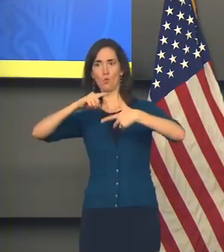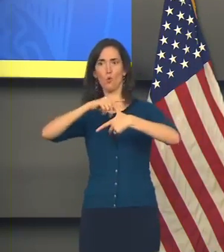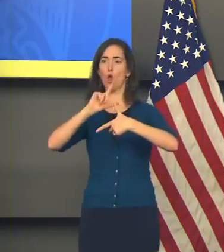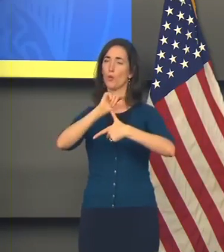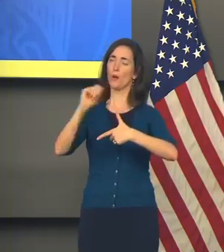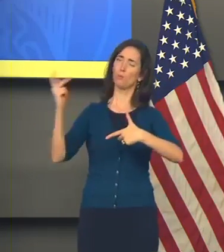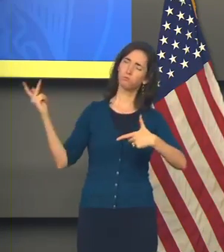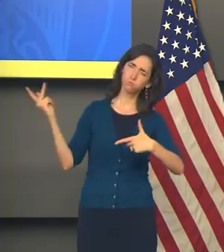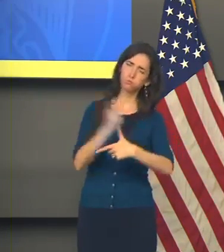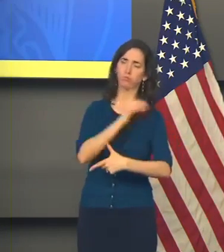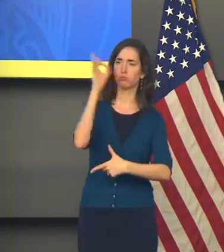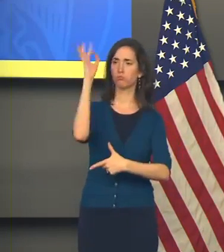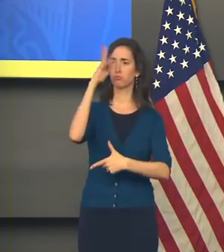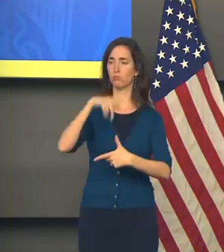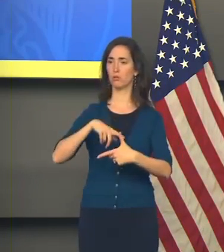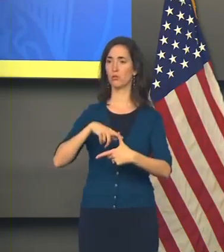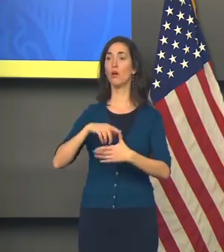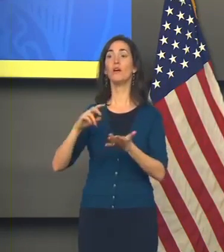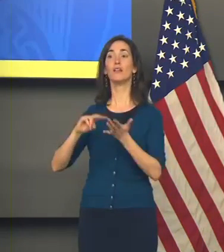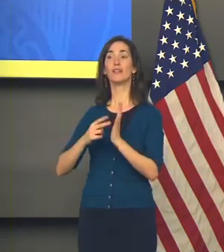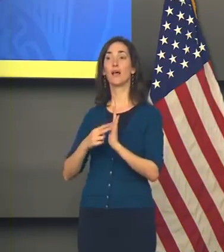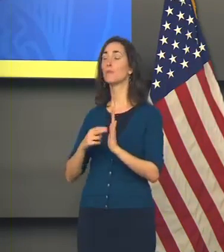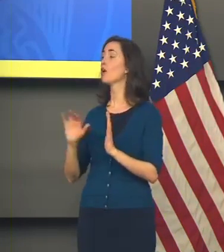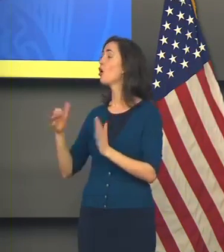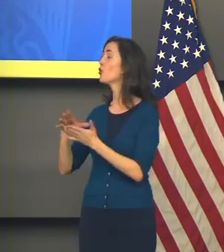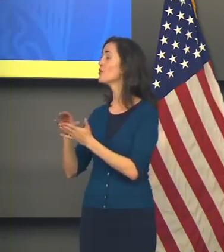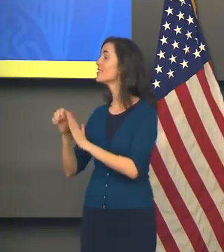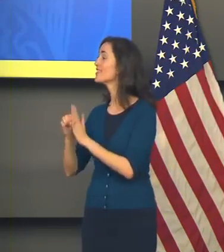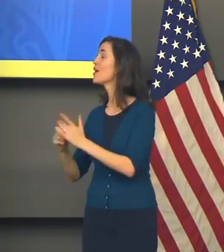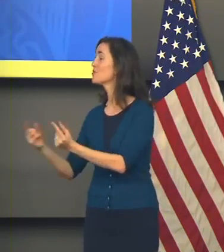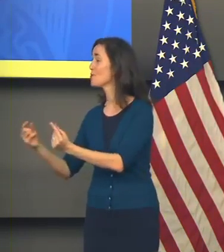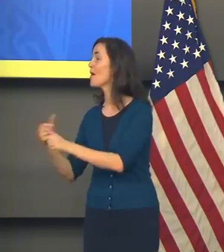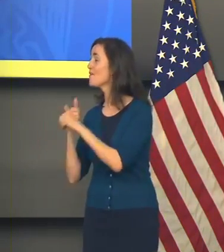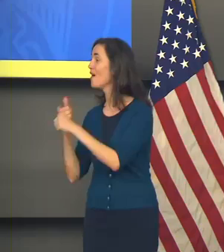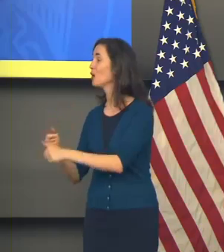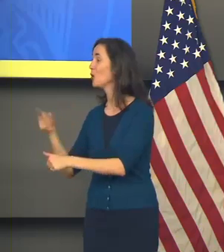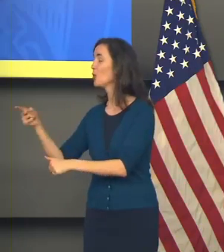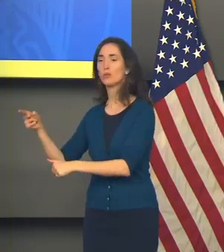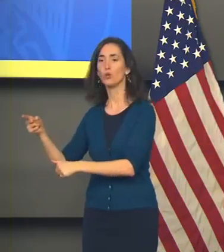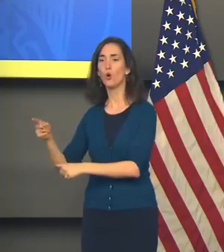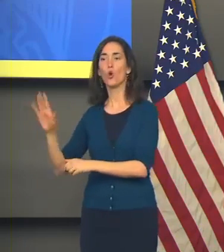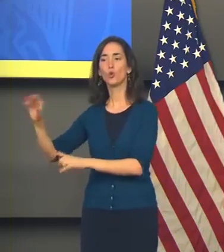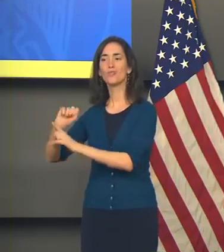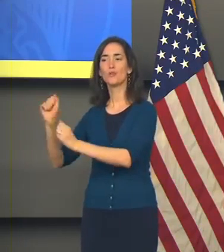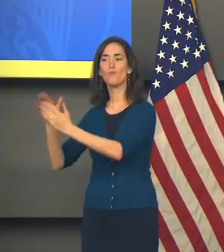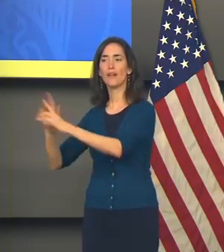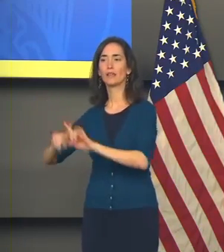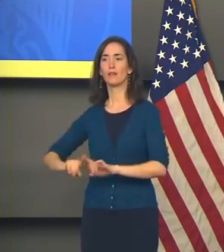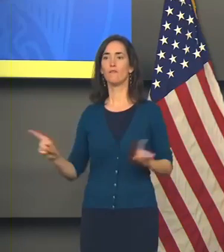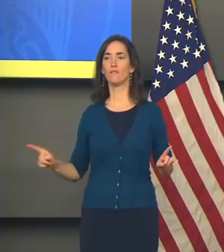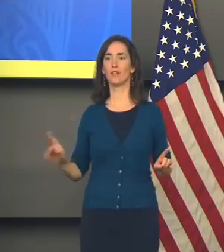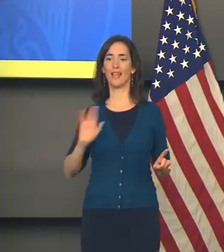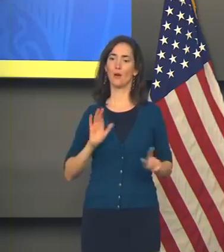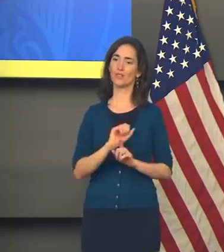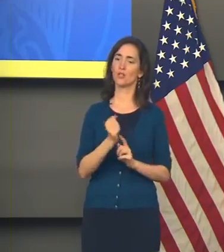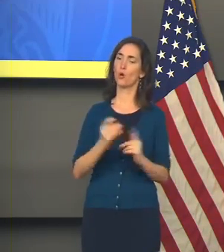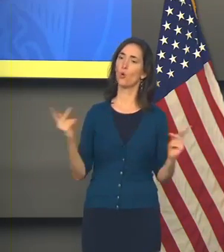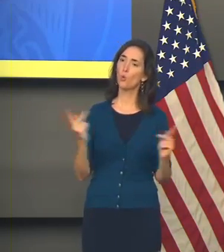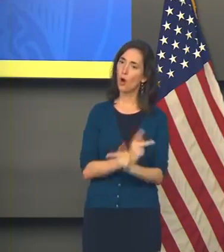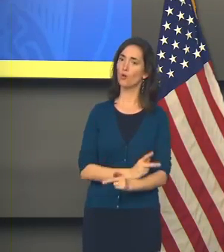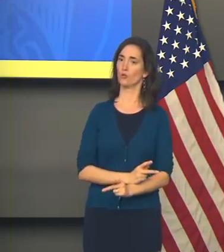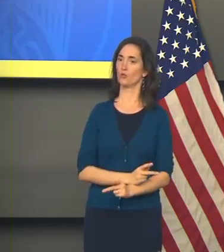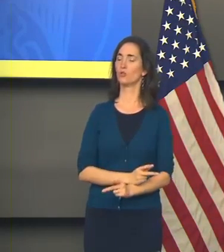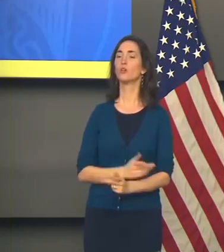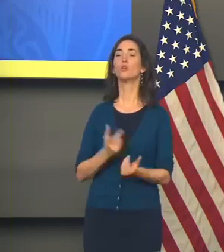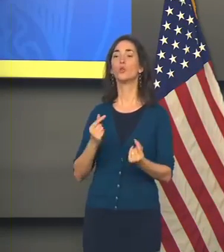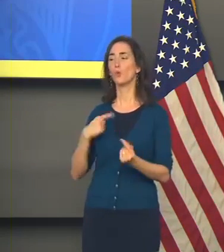So I won't be taking my cues from other states that aren't faced with the same situation that we are. We're going to look at the